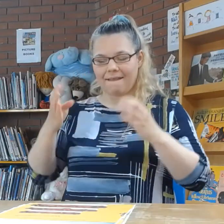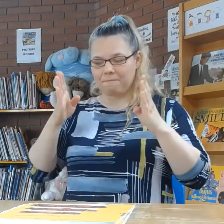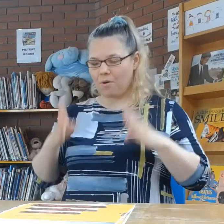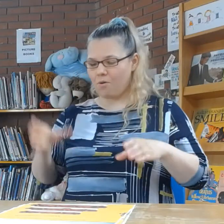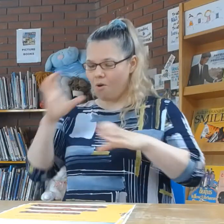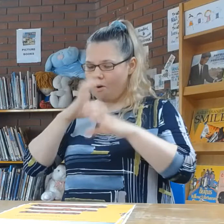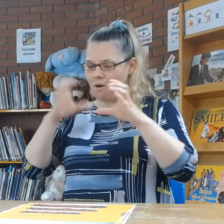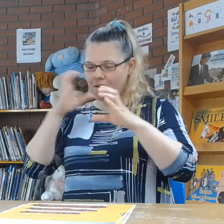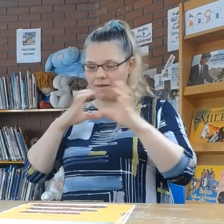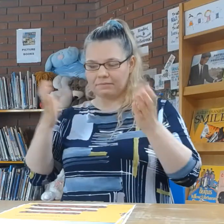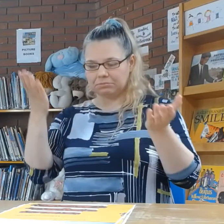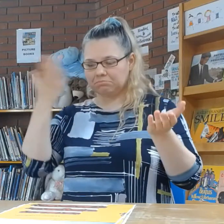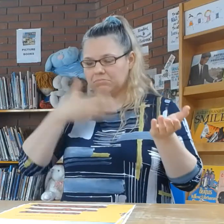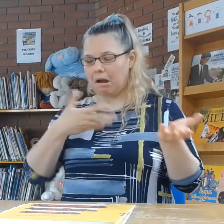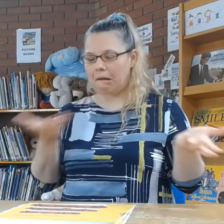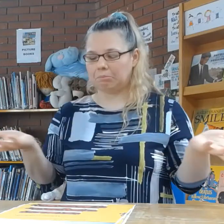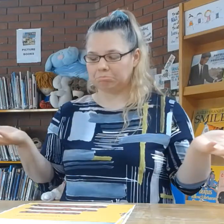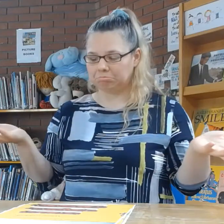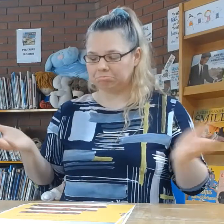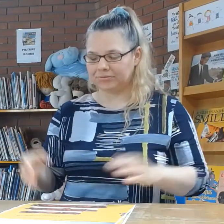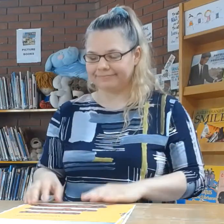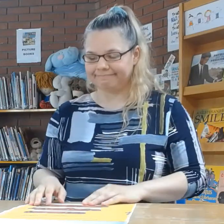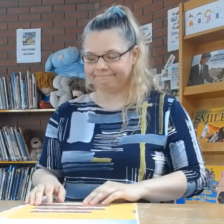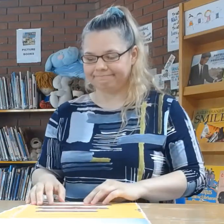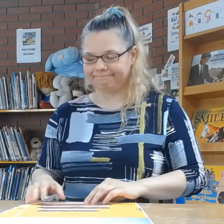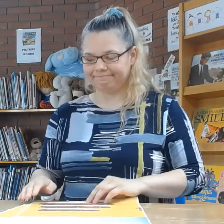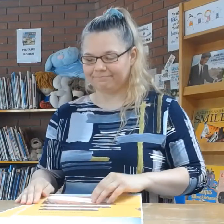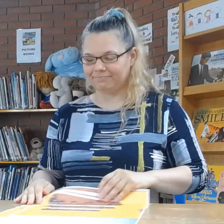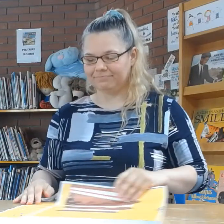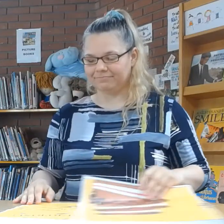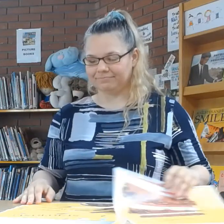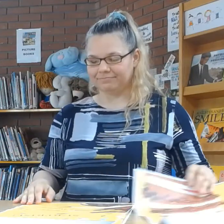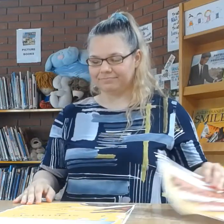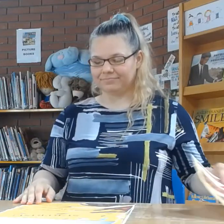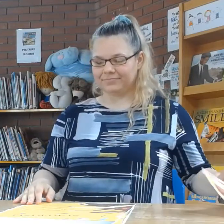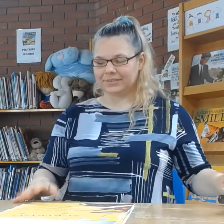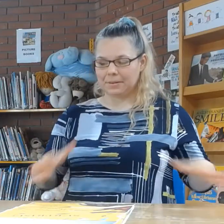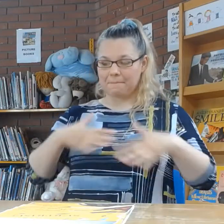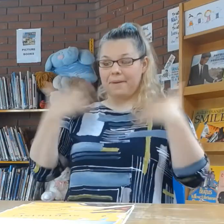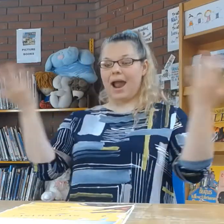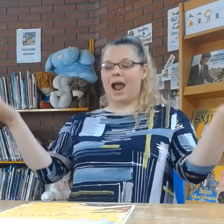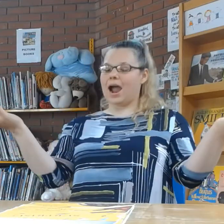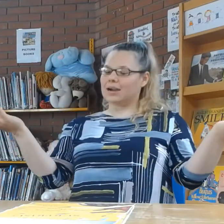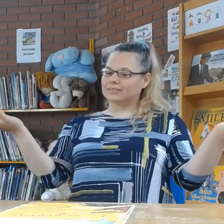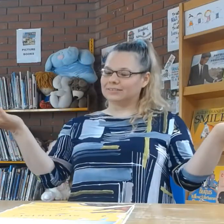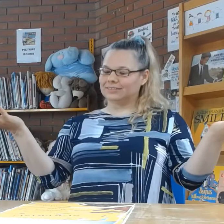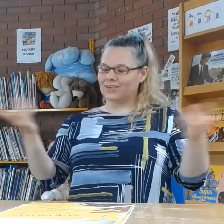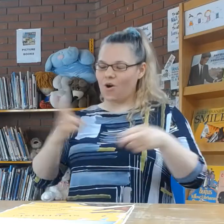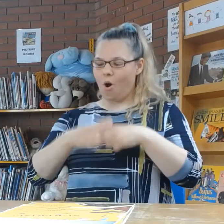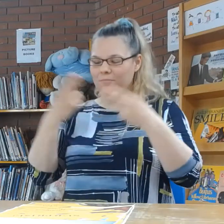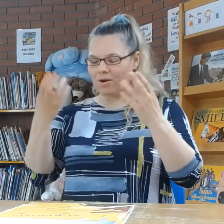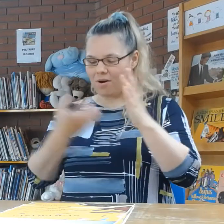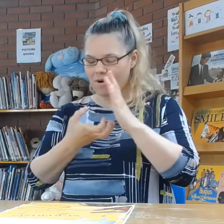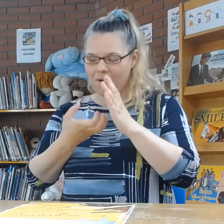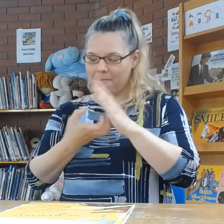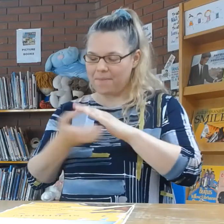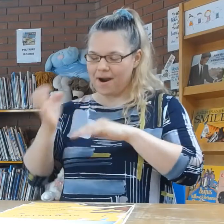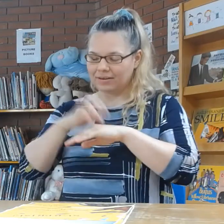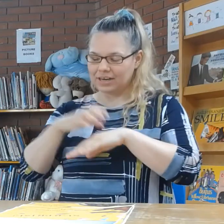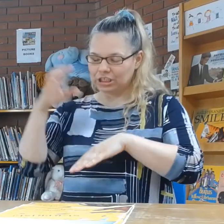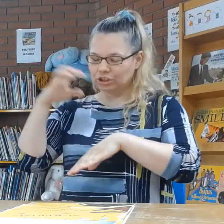Everybody looked so disappointed, when suddenly…